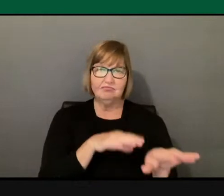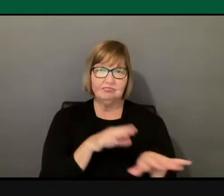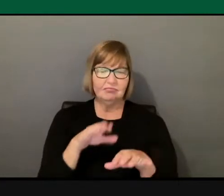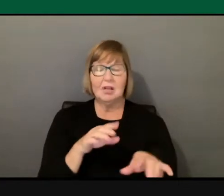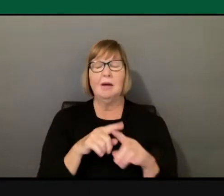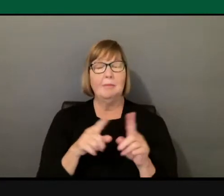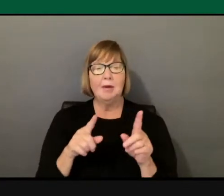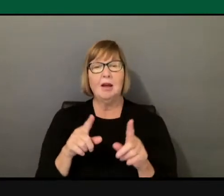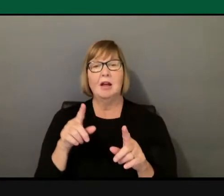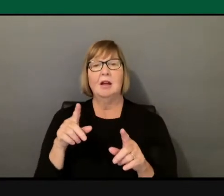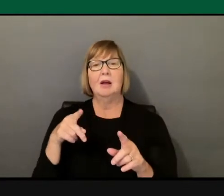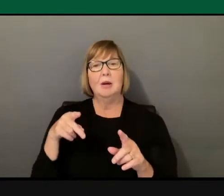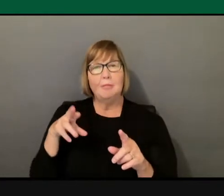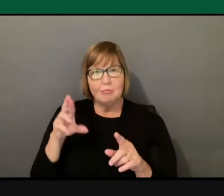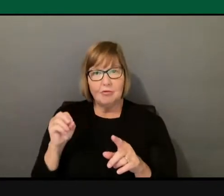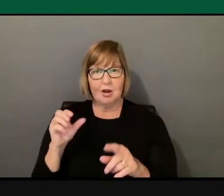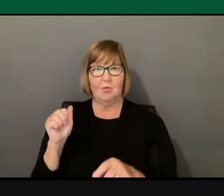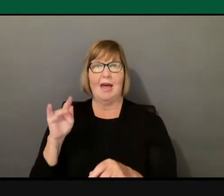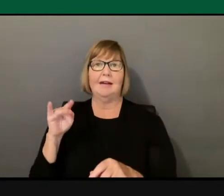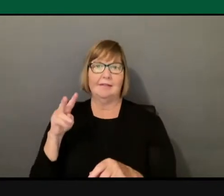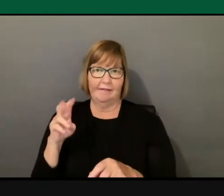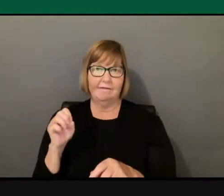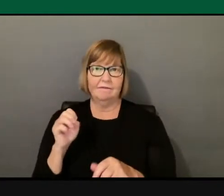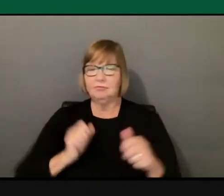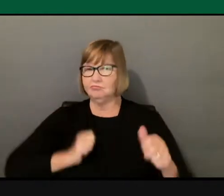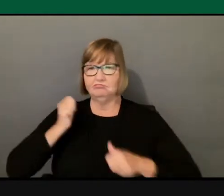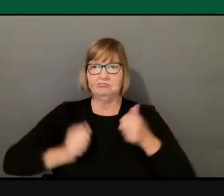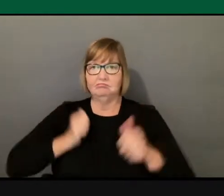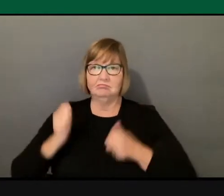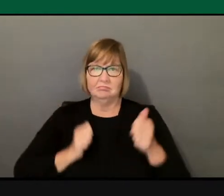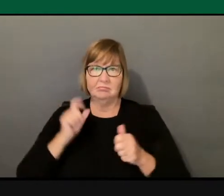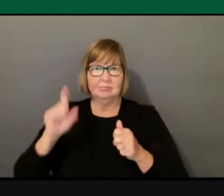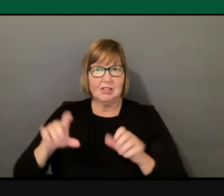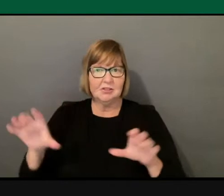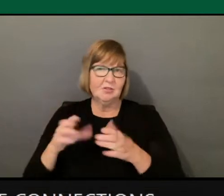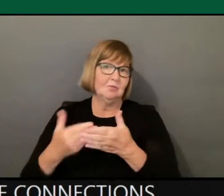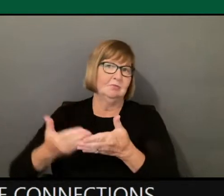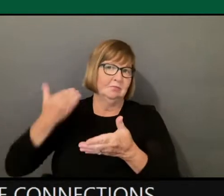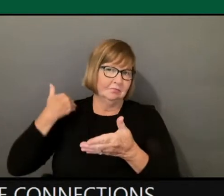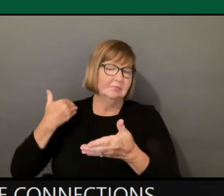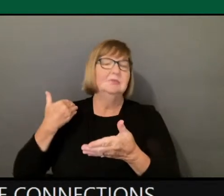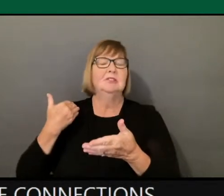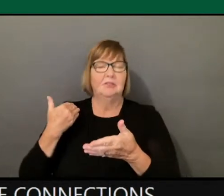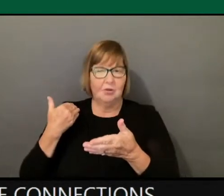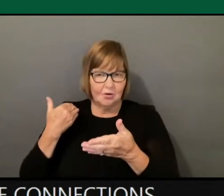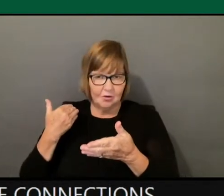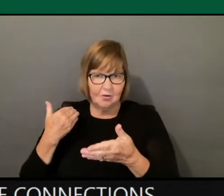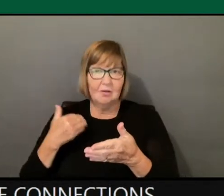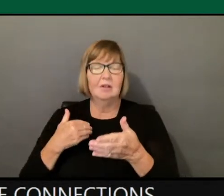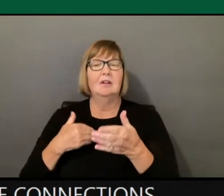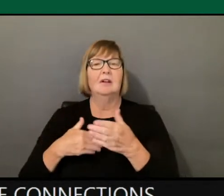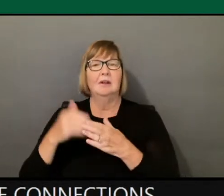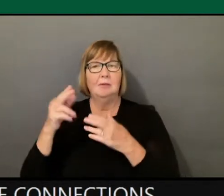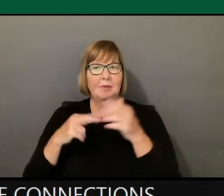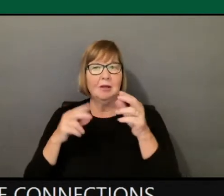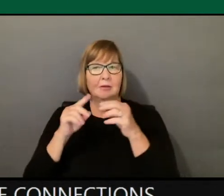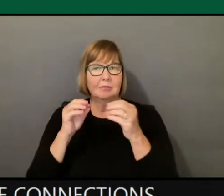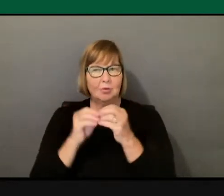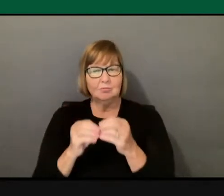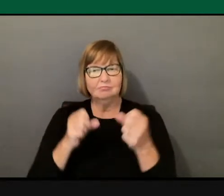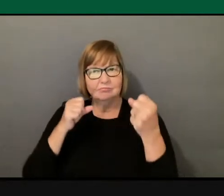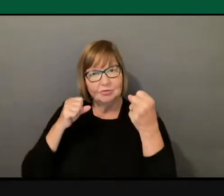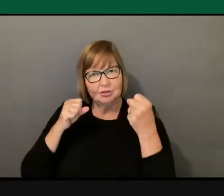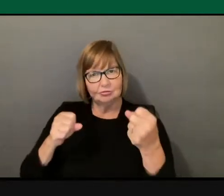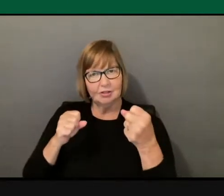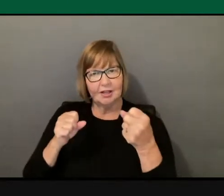making those connections ahead of time is what is going to build that resiliency and healing. Thank